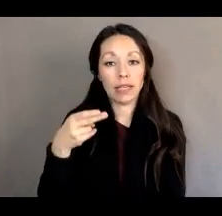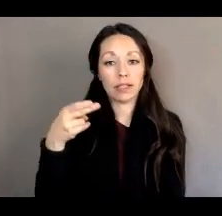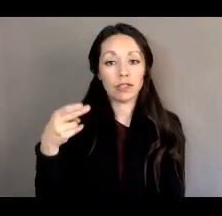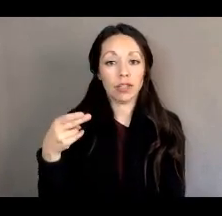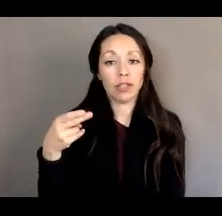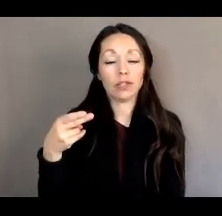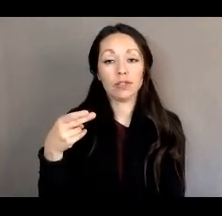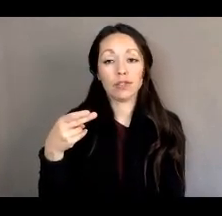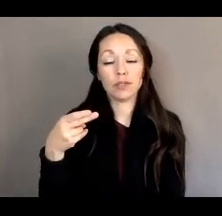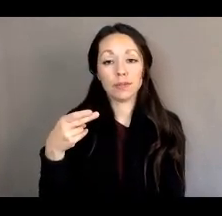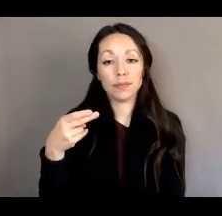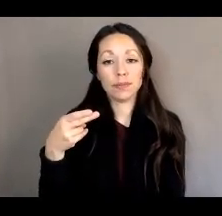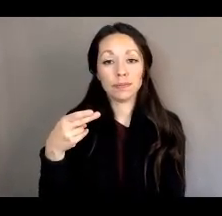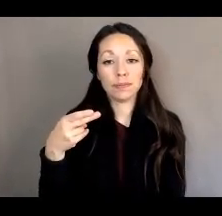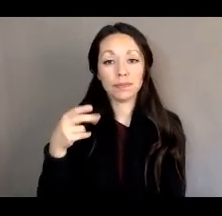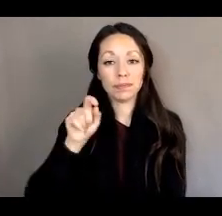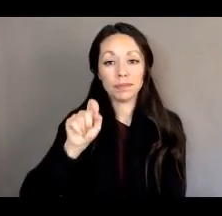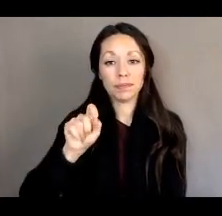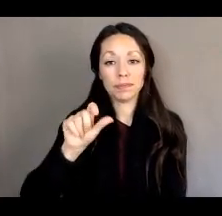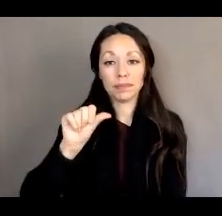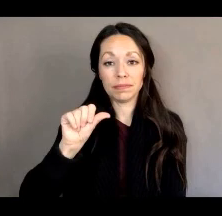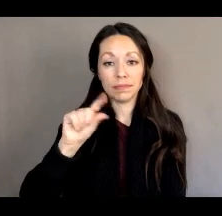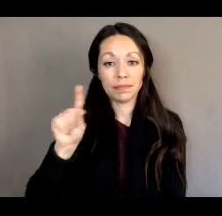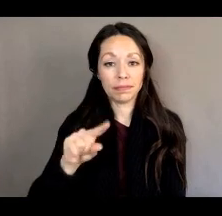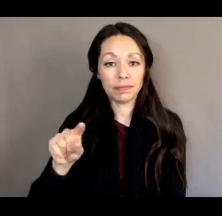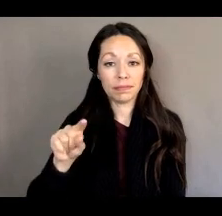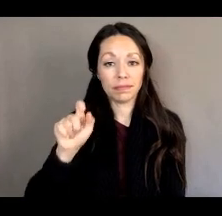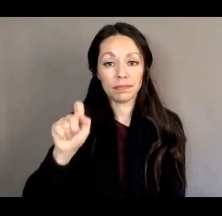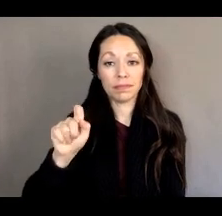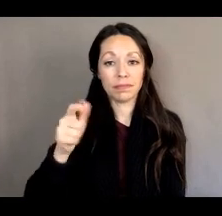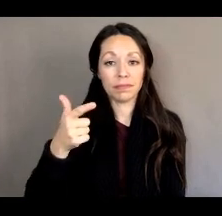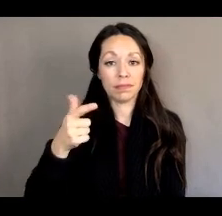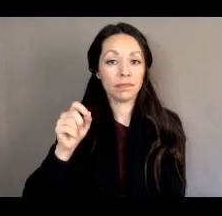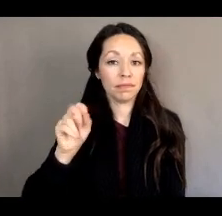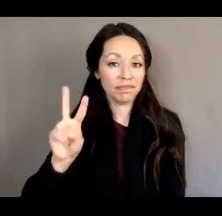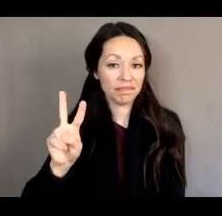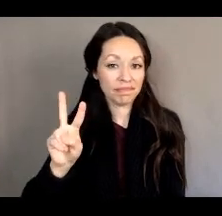h dot a z dot gov.